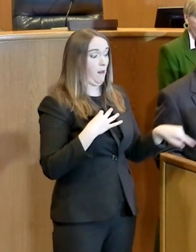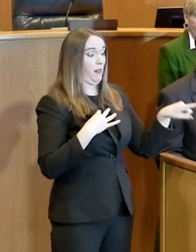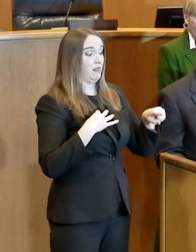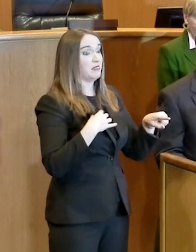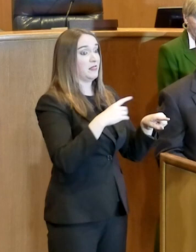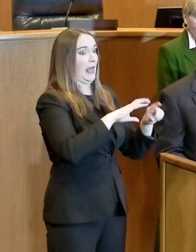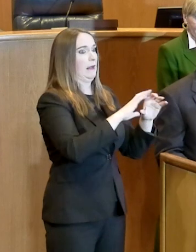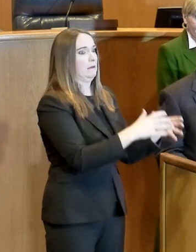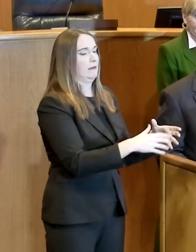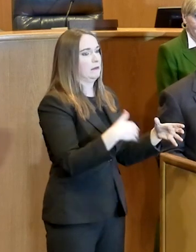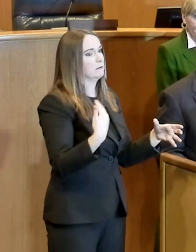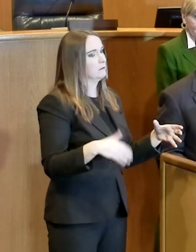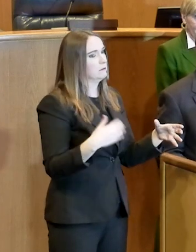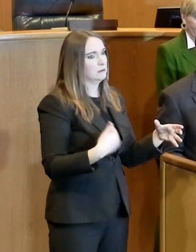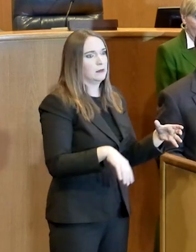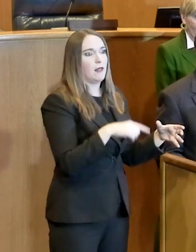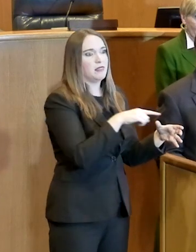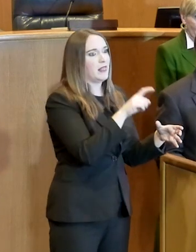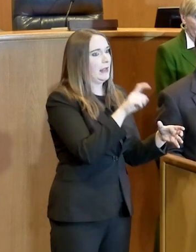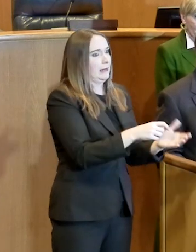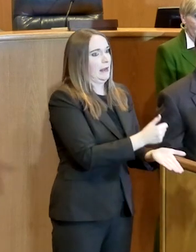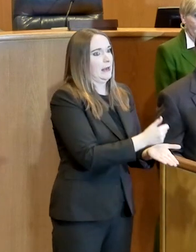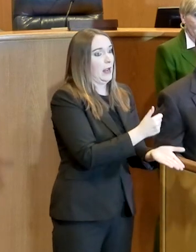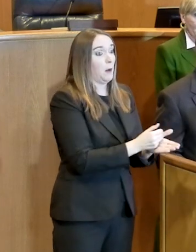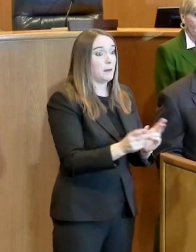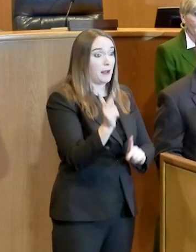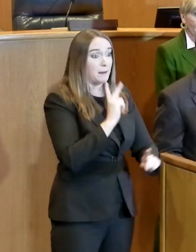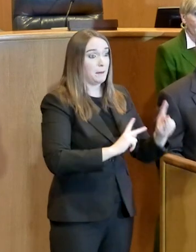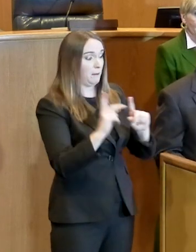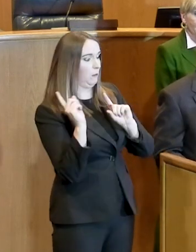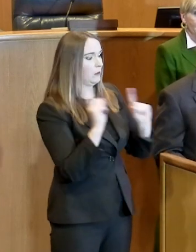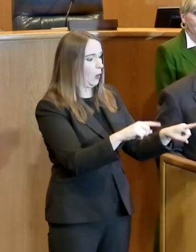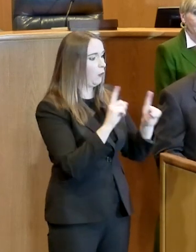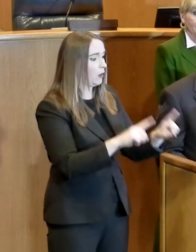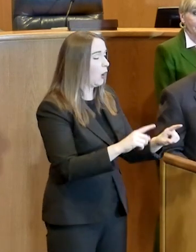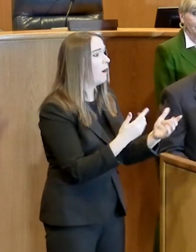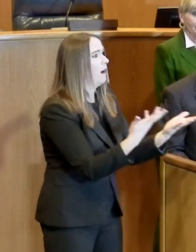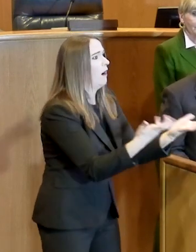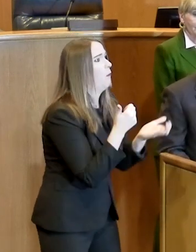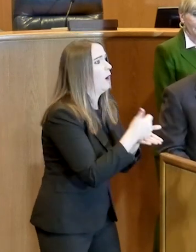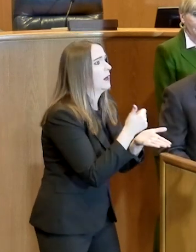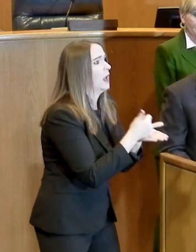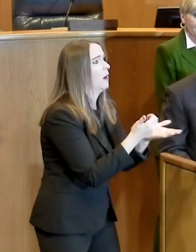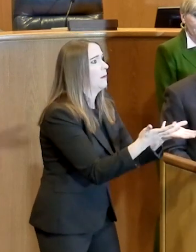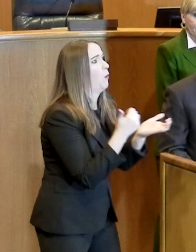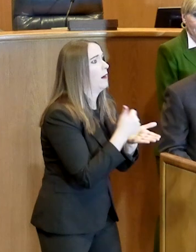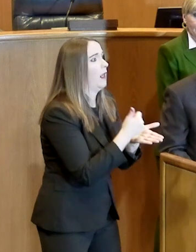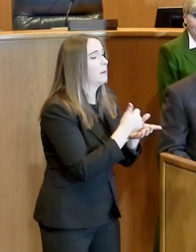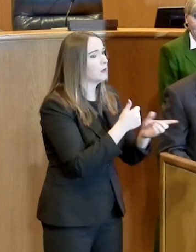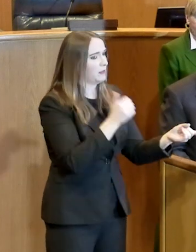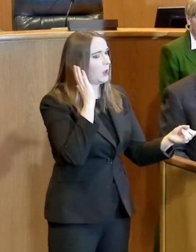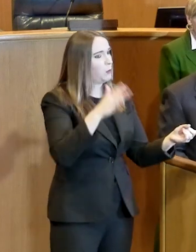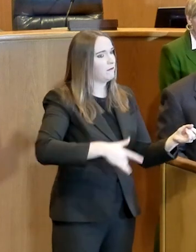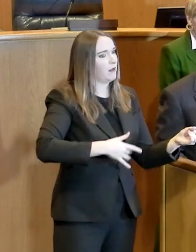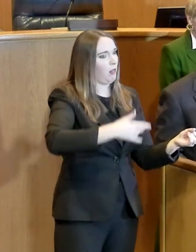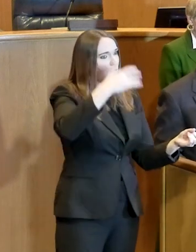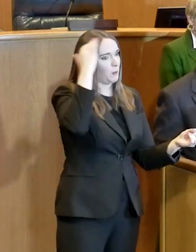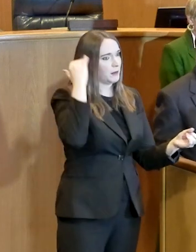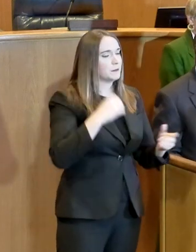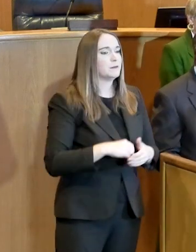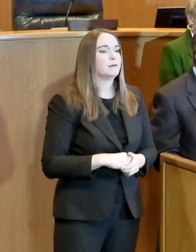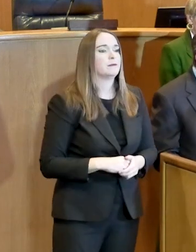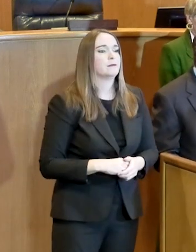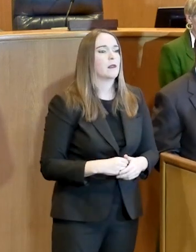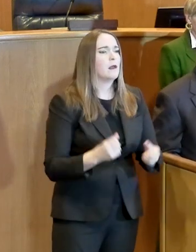folks are going to be there, and they're going to want to help in any way they can. Jeff also mentioned the restaurants that we had closed down their